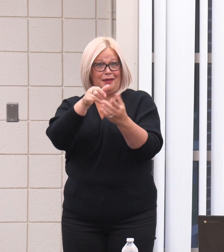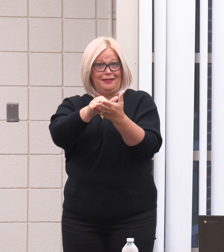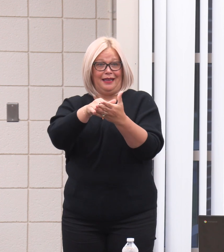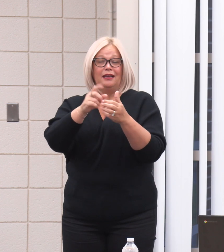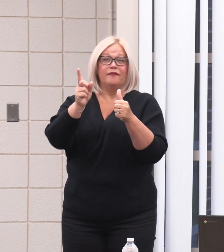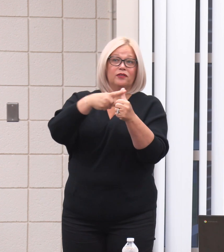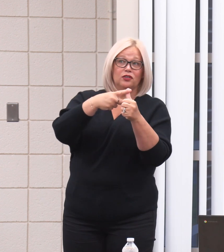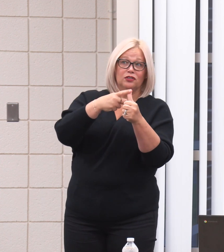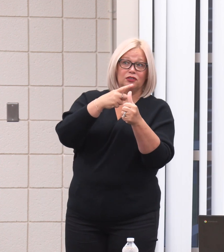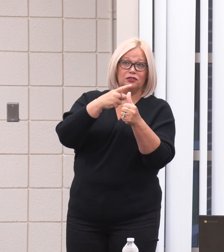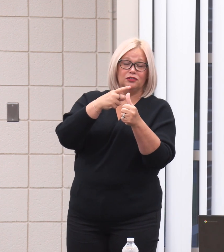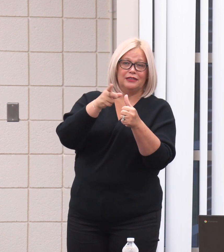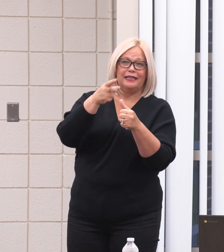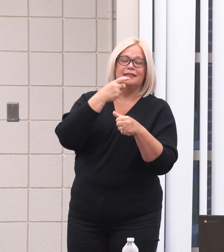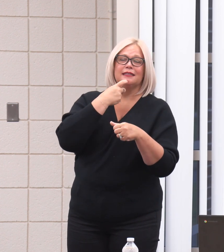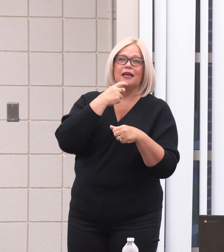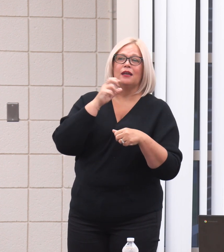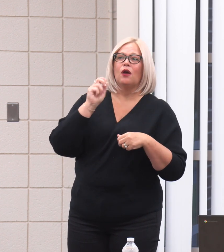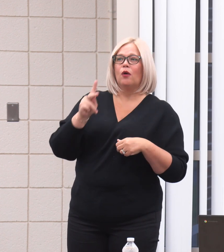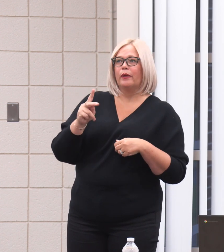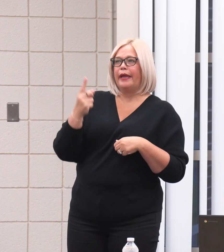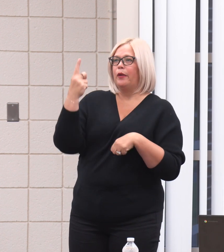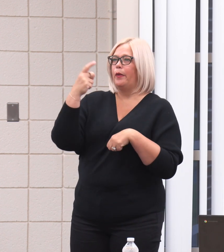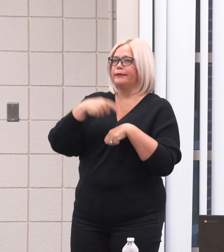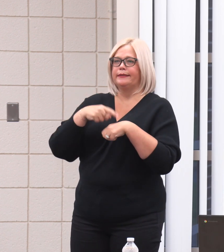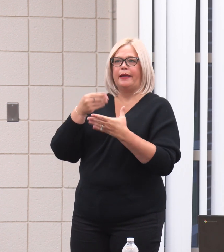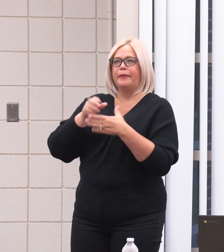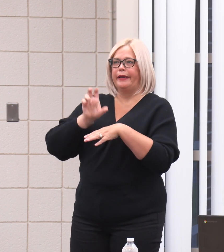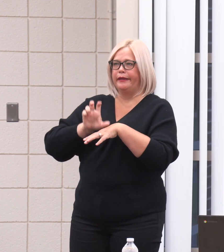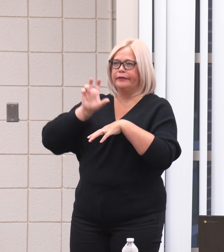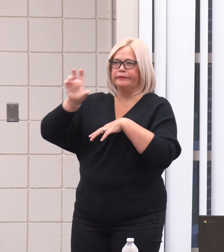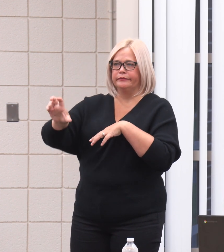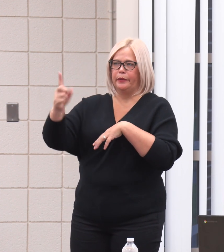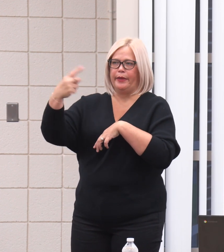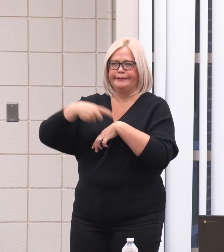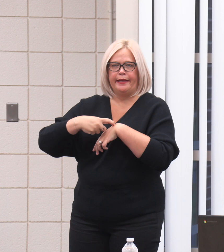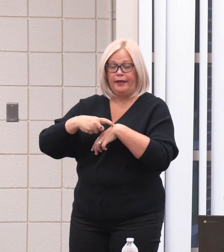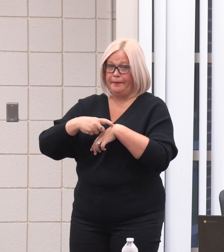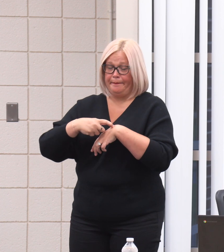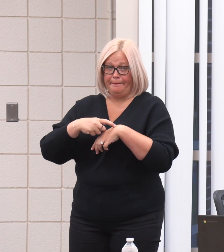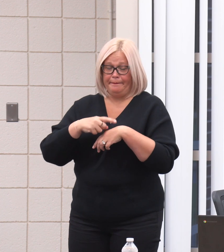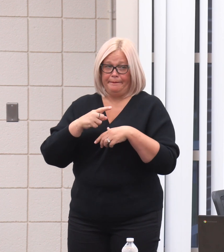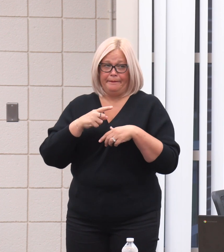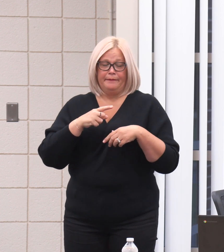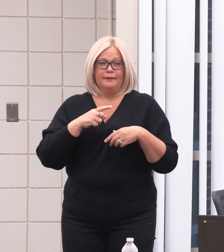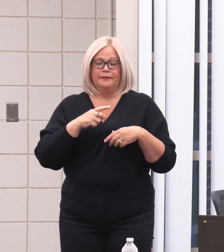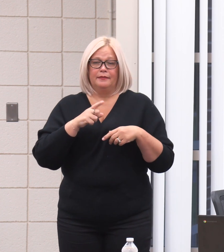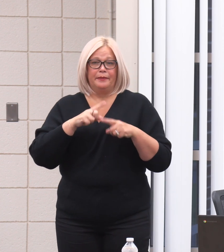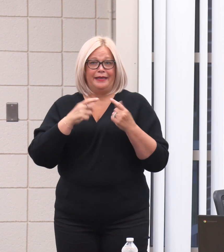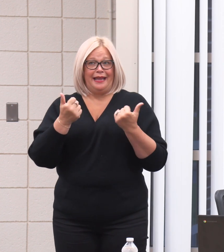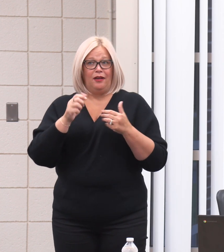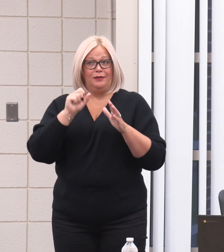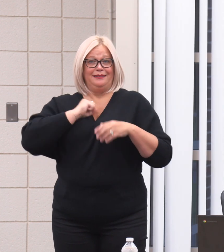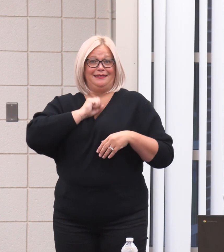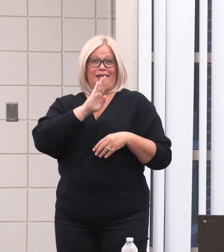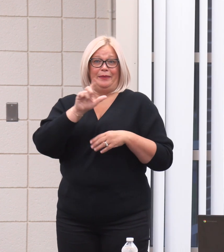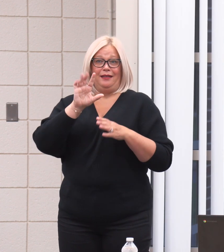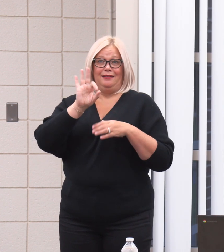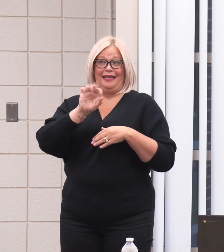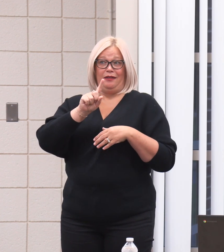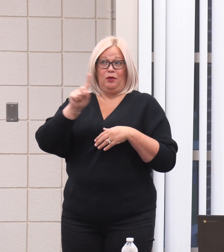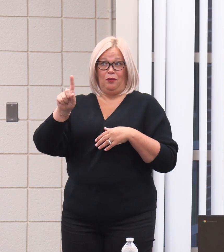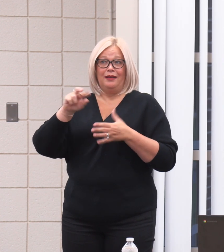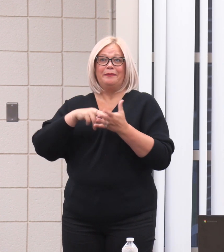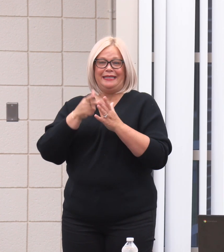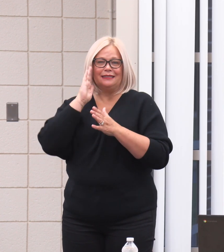at first, brought upon as, okay, it's a one-time money that we'll give to you. Well, this Senate Bill 9-1-1 has made it a